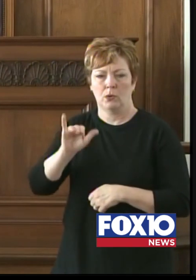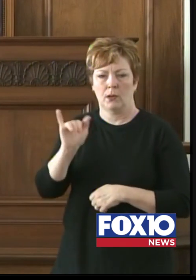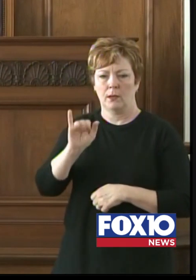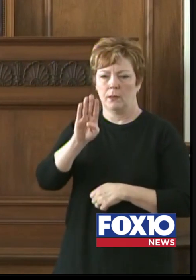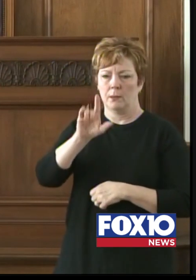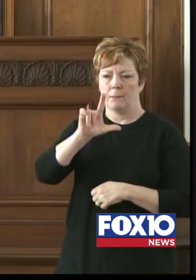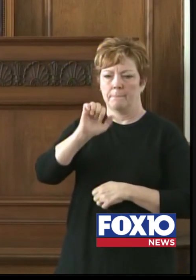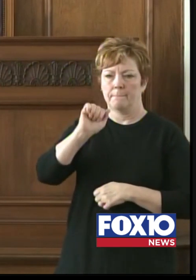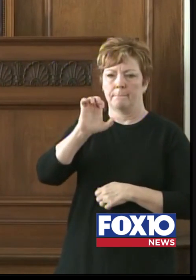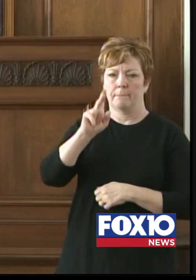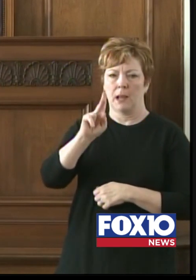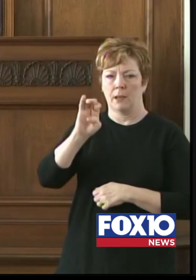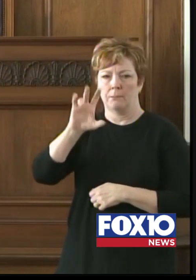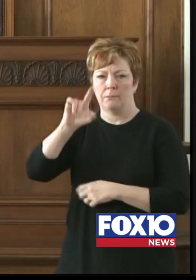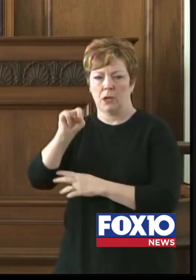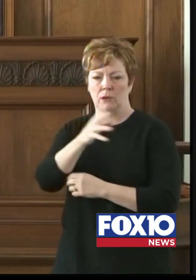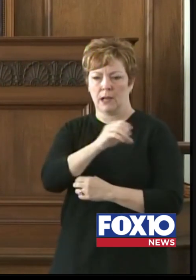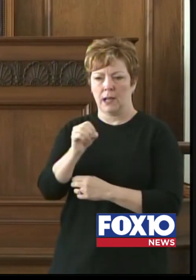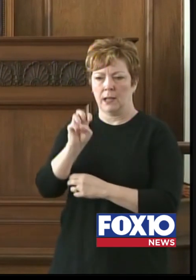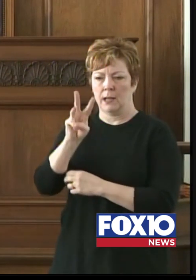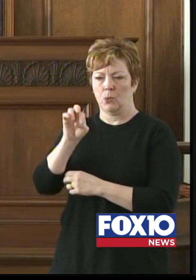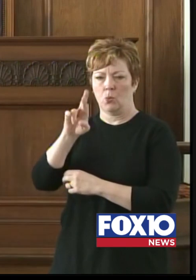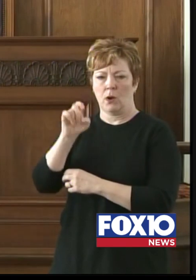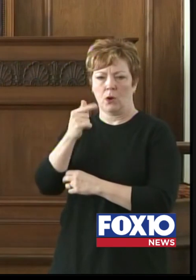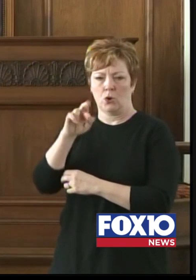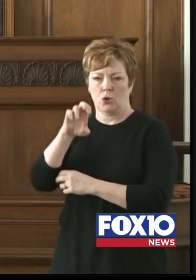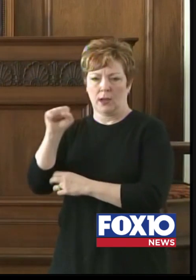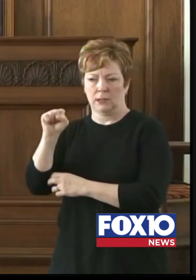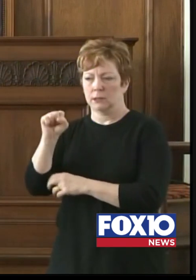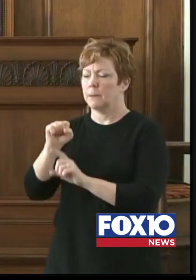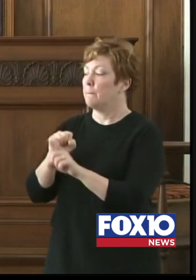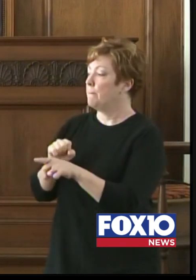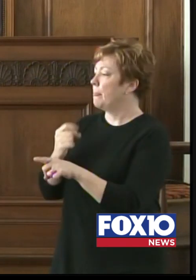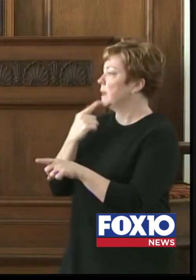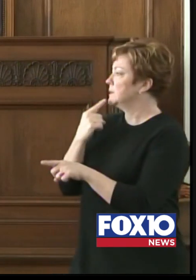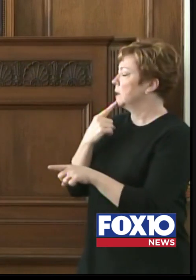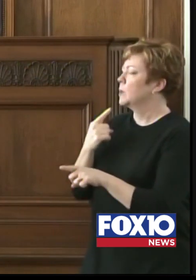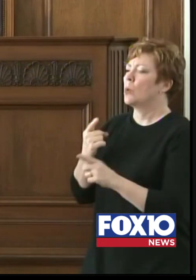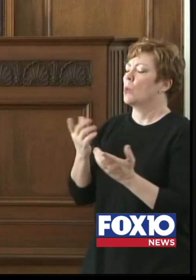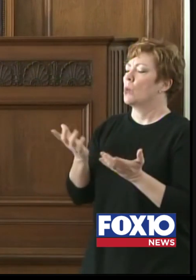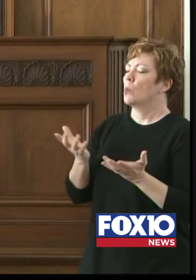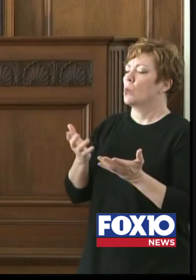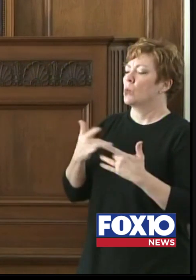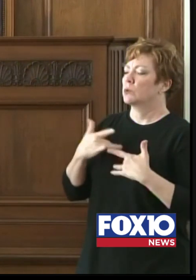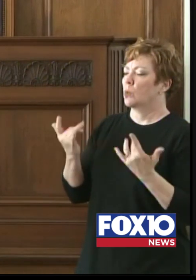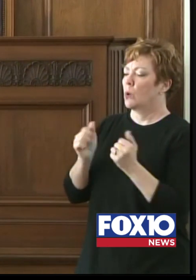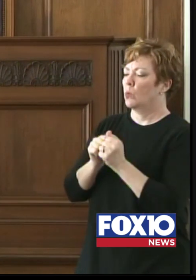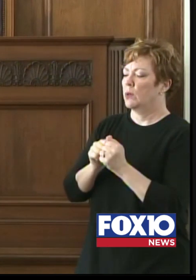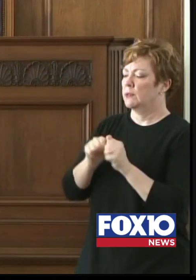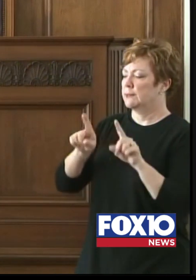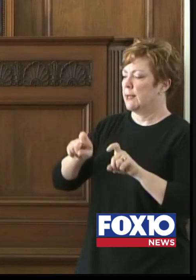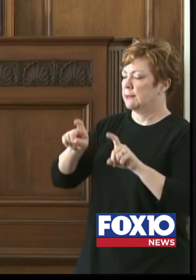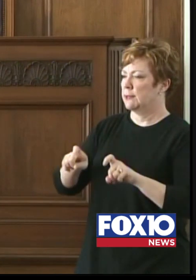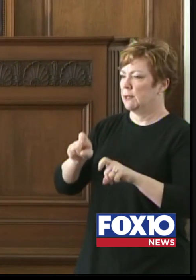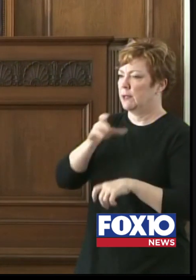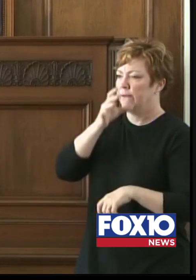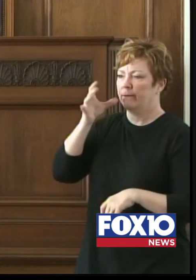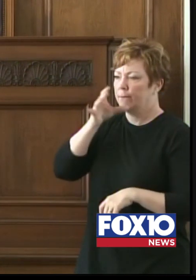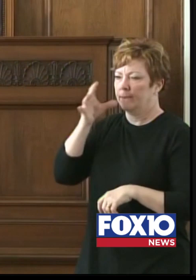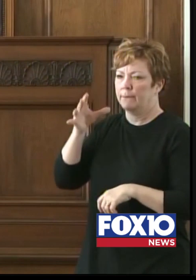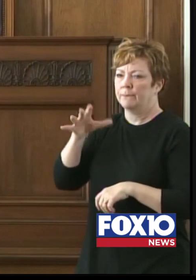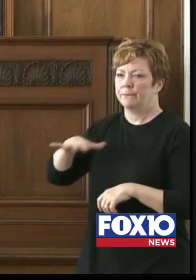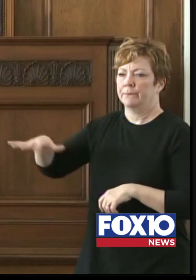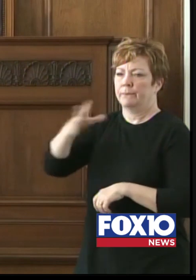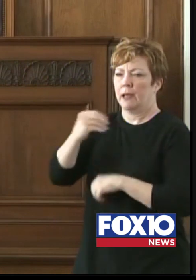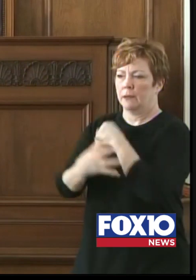Wiregrass? What is the state of testing right now in Alabama? question is, what is the state of the testing, especially in the Black Belt areas? Wiregrass? And